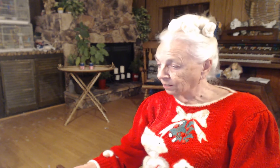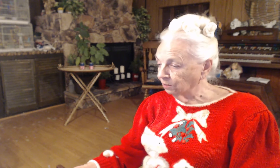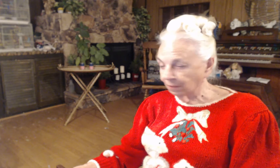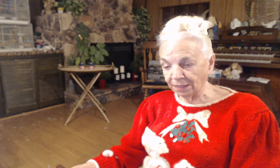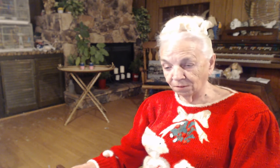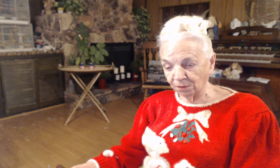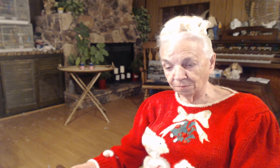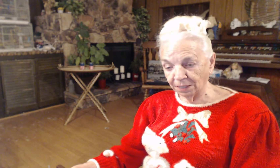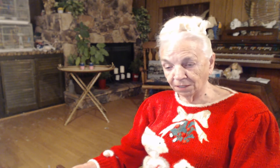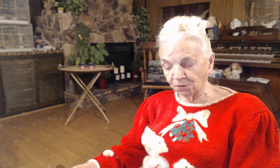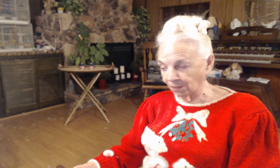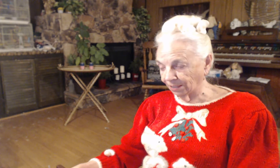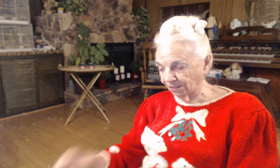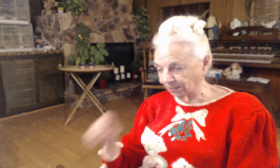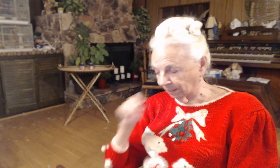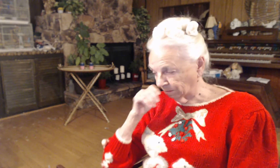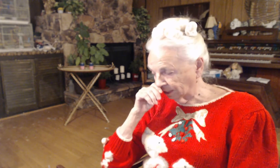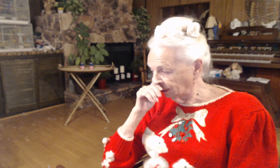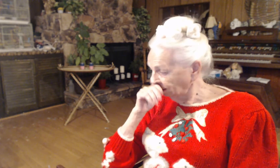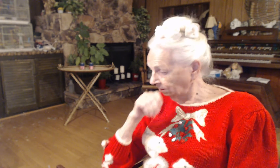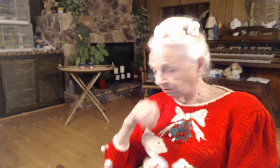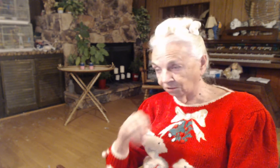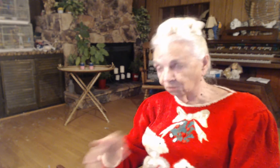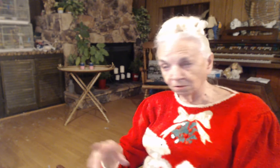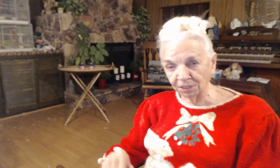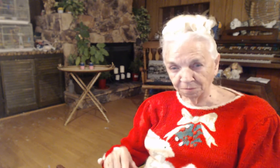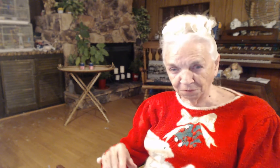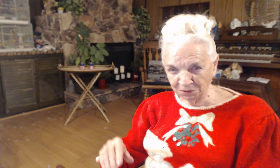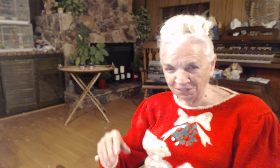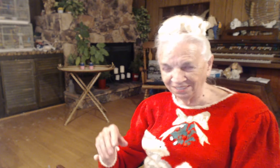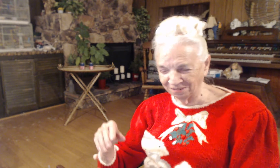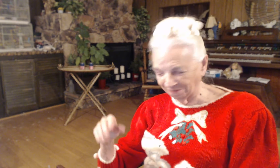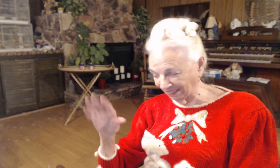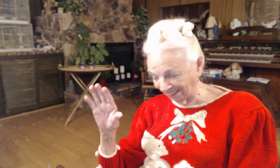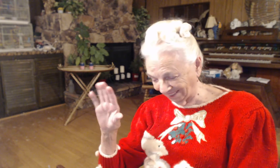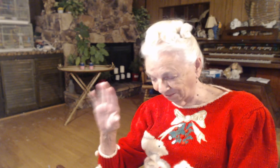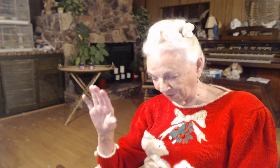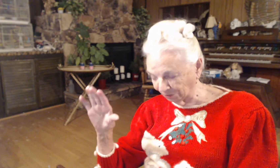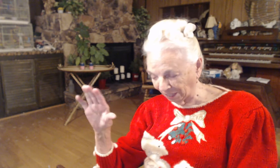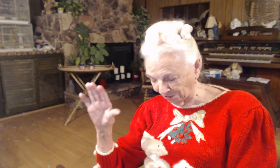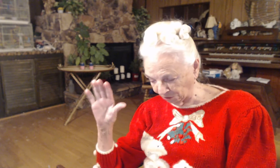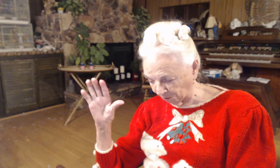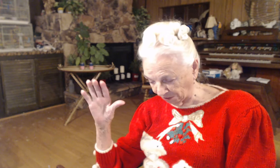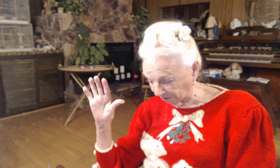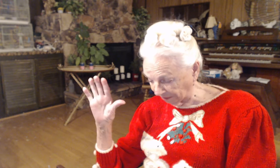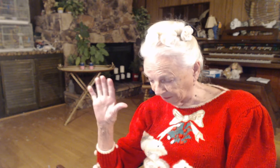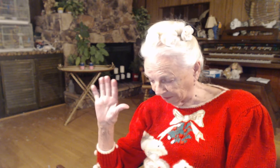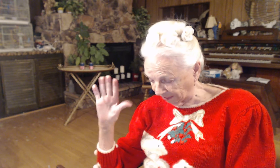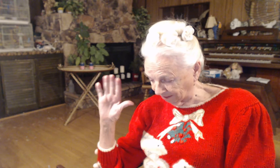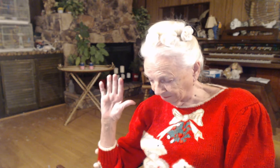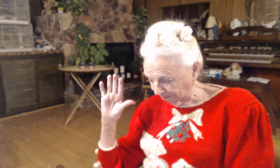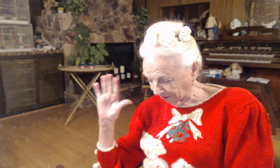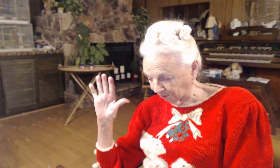in bed with my arthritis and I'm saying, you don't tell me what to do with my hand. You guys know me sometimes, I, all right.